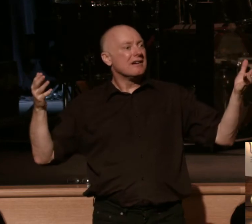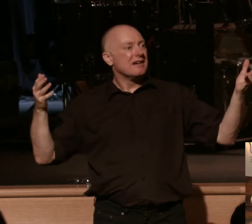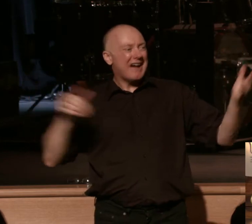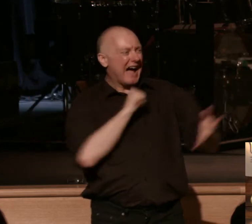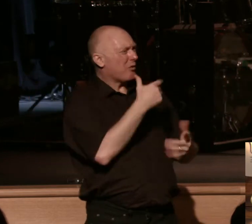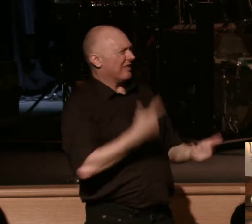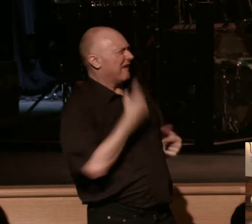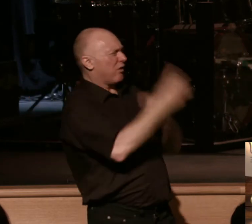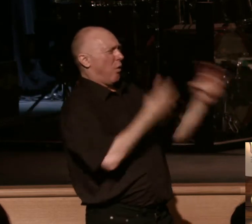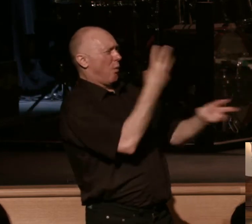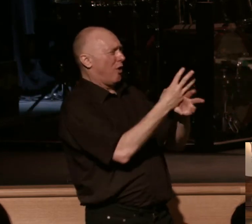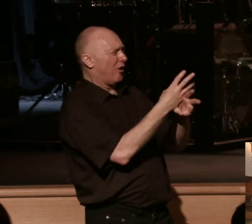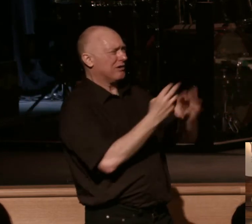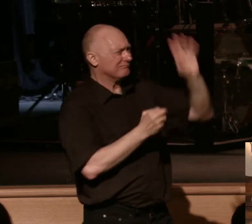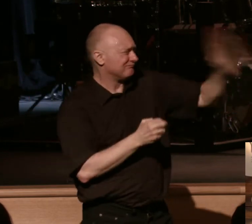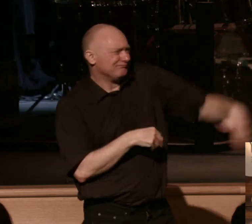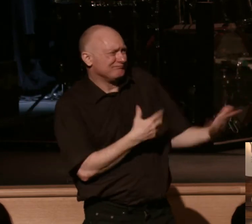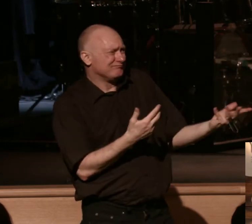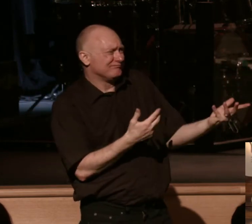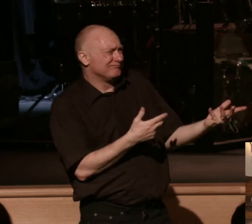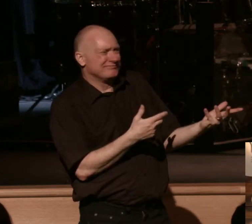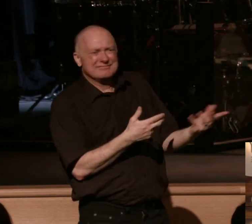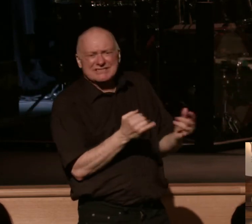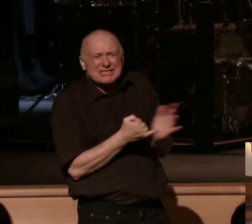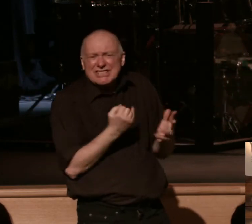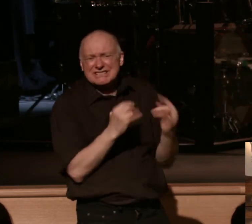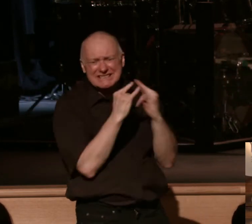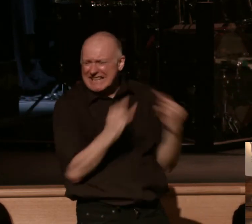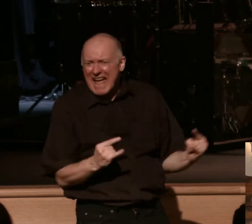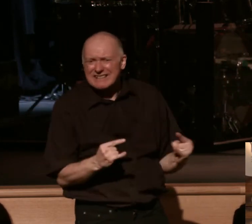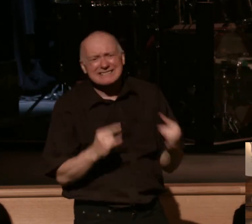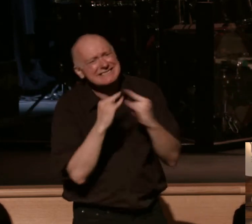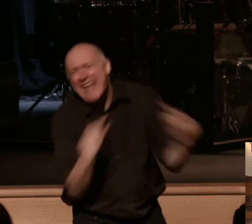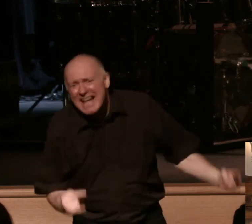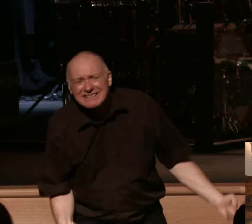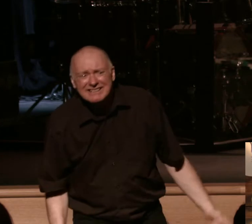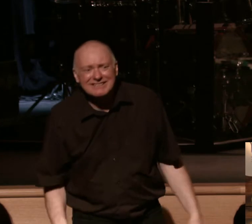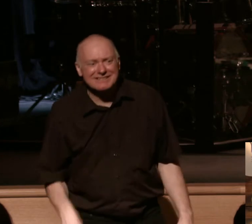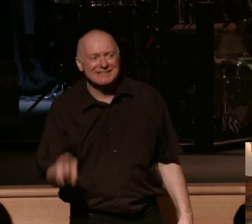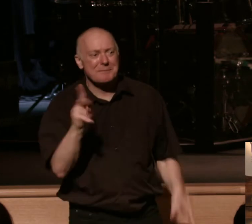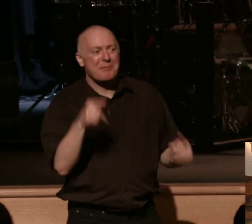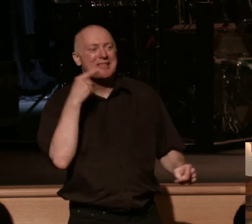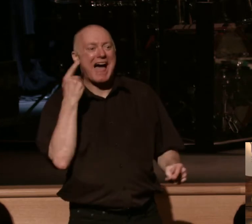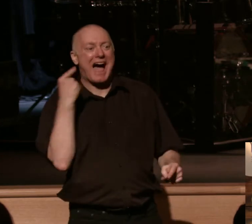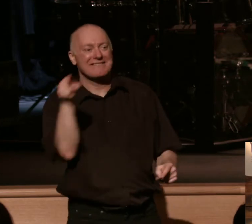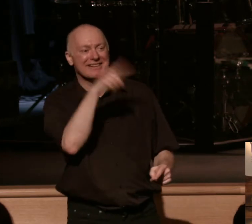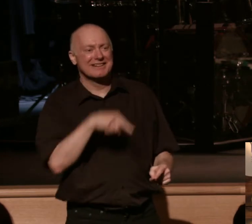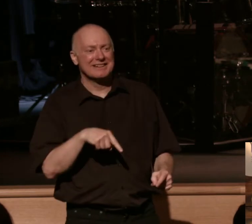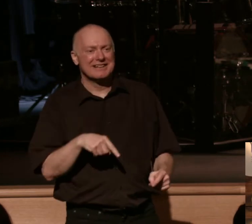this because it's just a tent. It's a tent. If you want to do that, you can go ahead and do that too. It's kind of fun, all right?